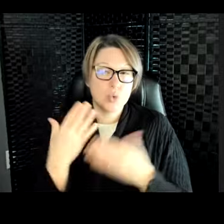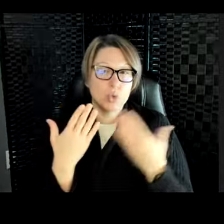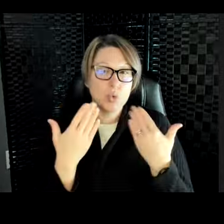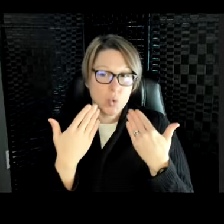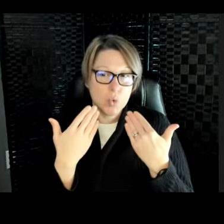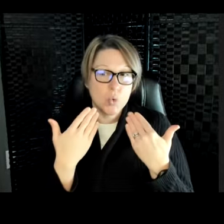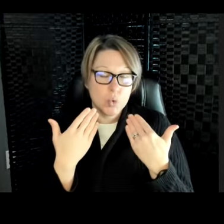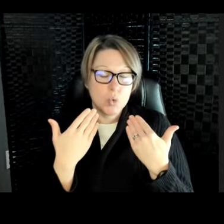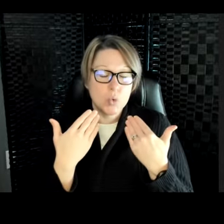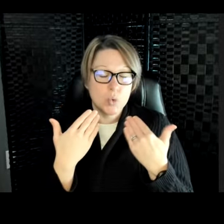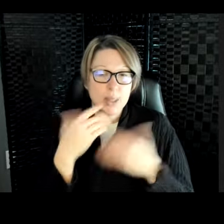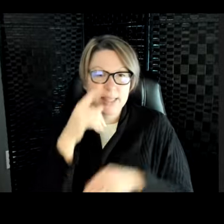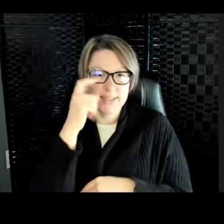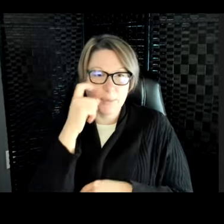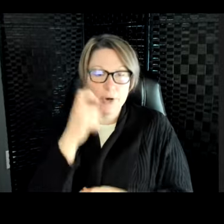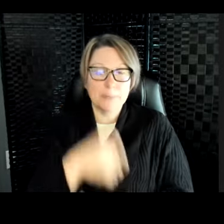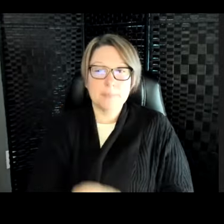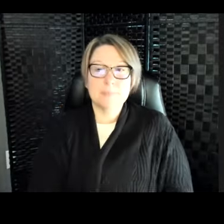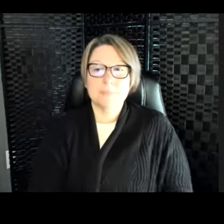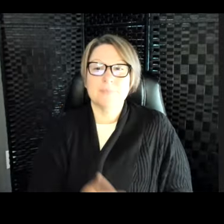summer, even if it's hot outside.